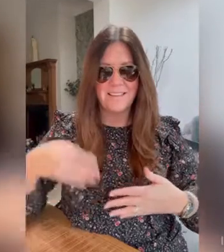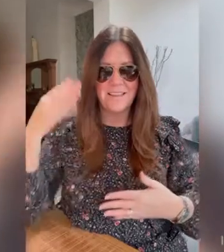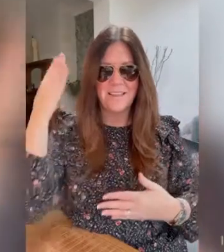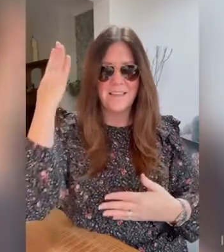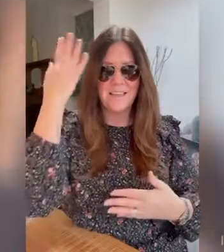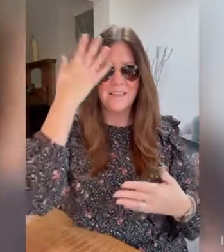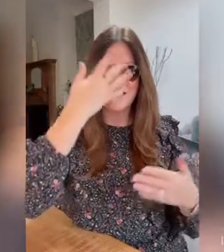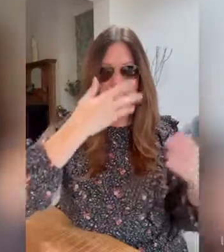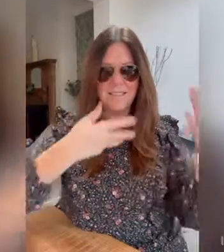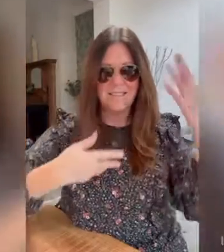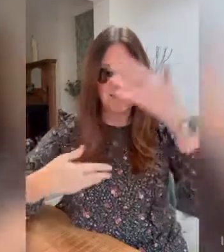Snow.